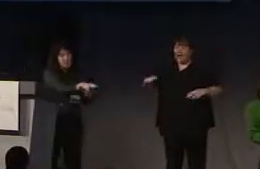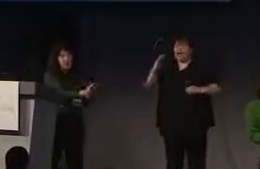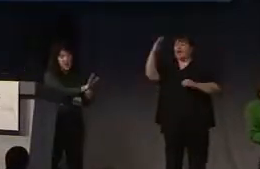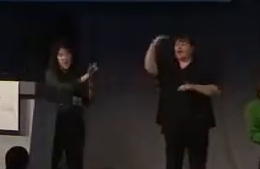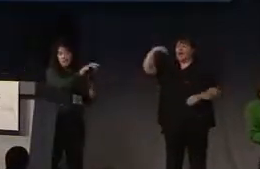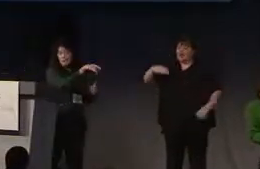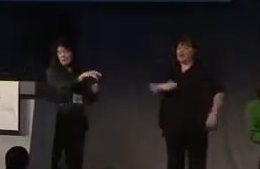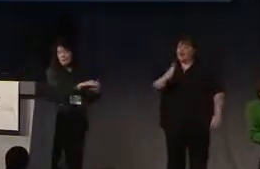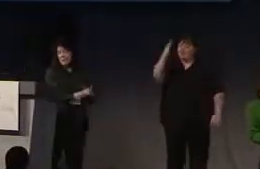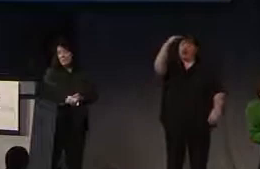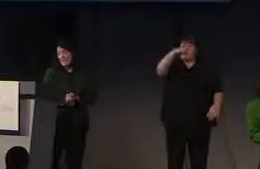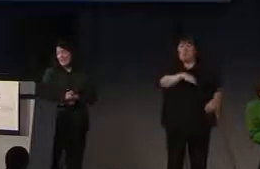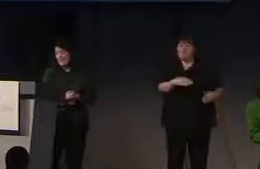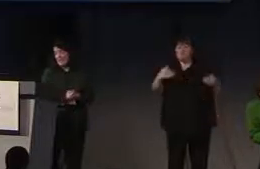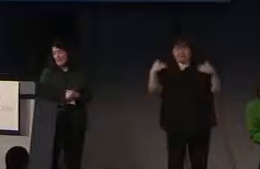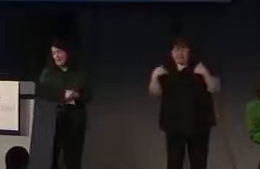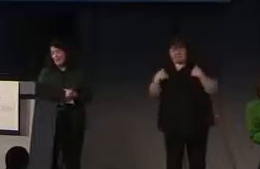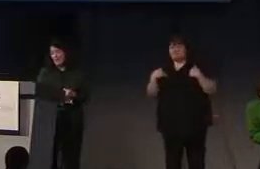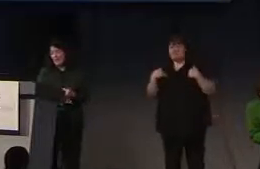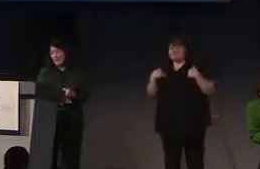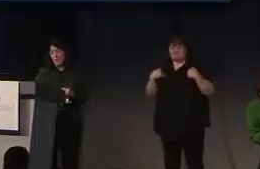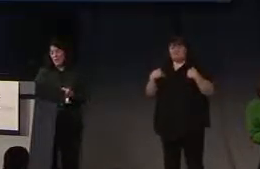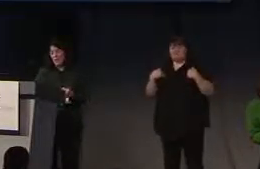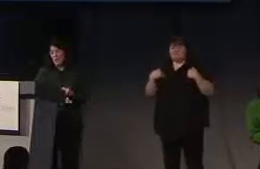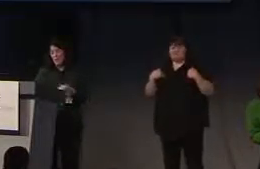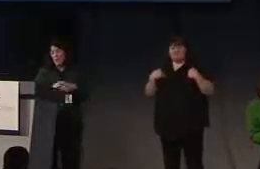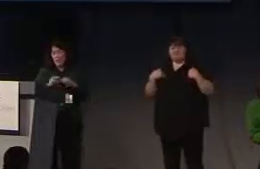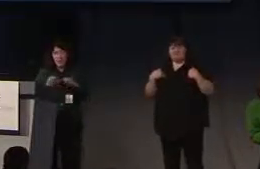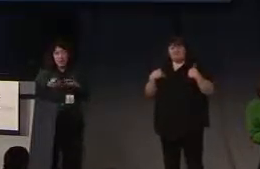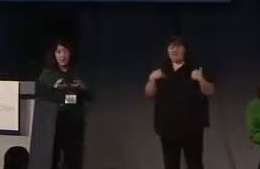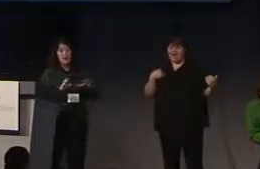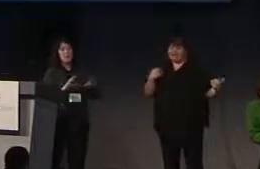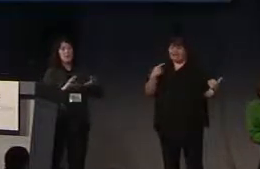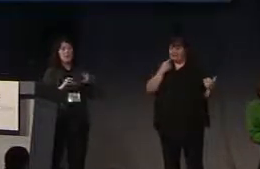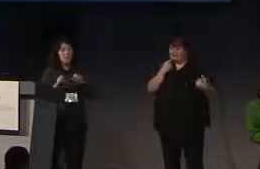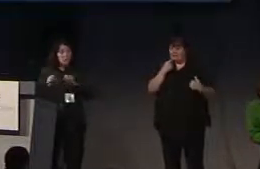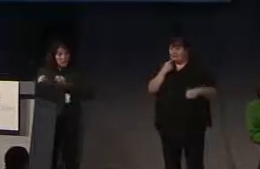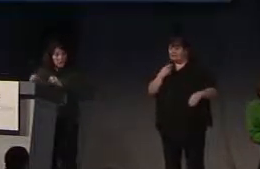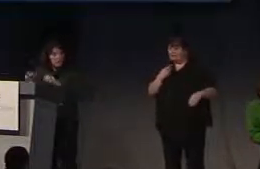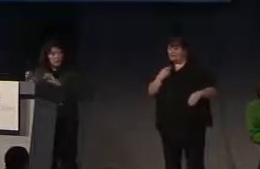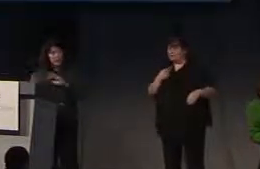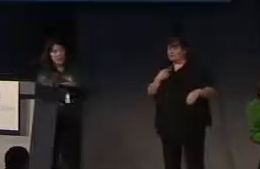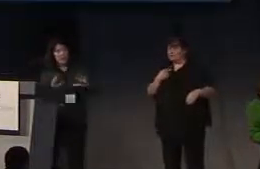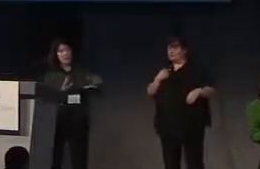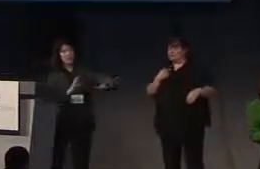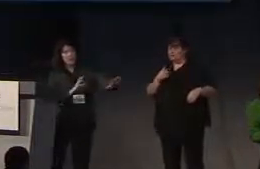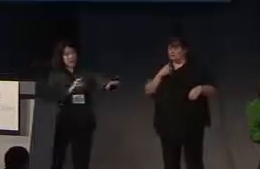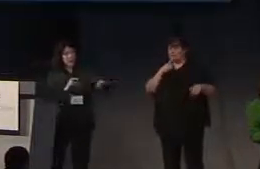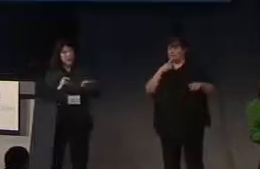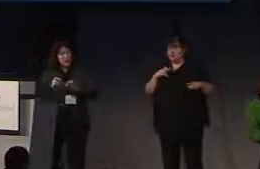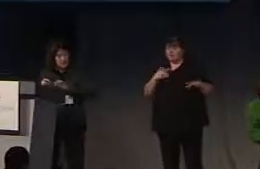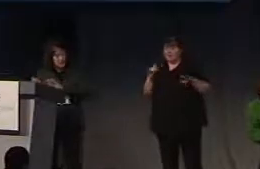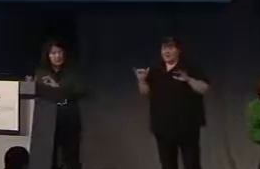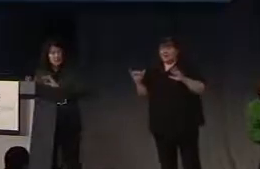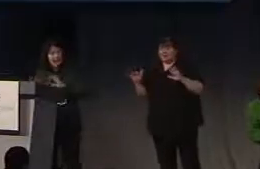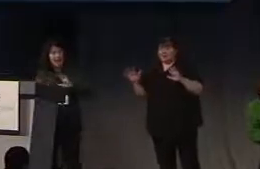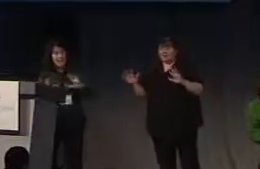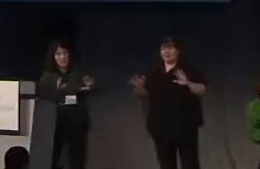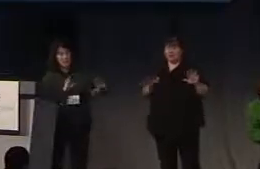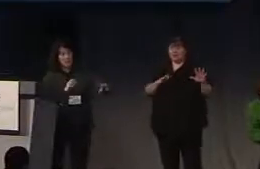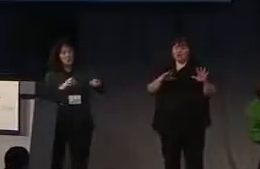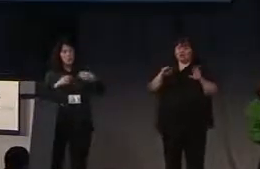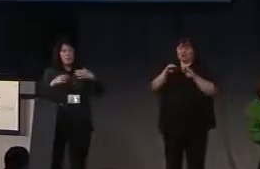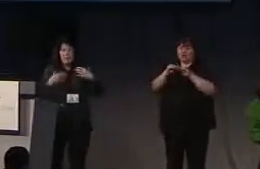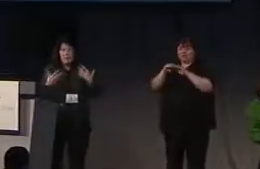there are these wave movements, as Tomas said, where you really feel like you're in a